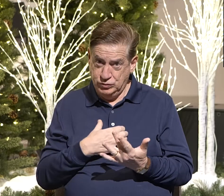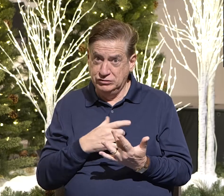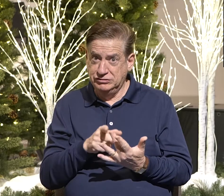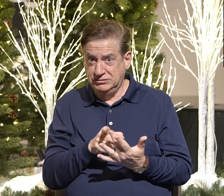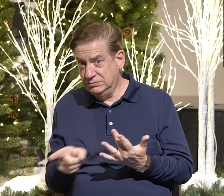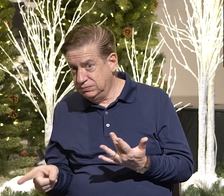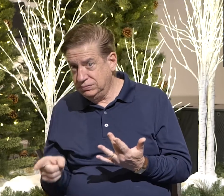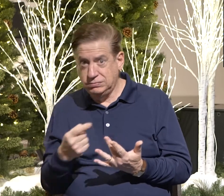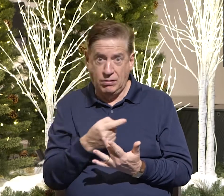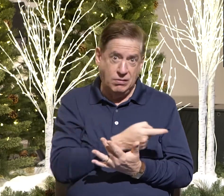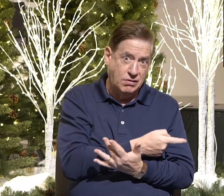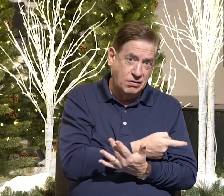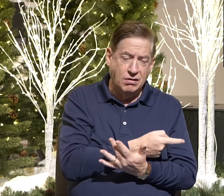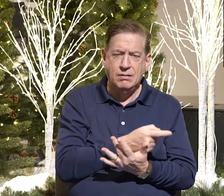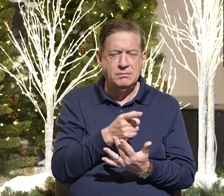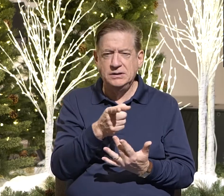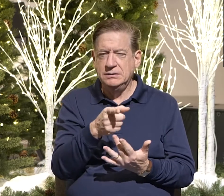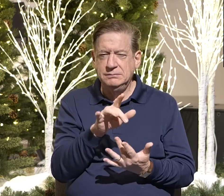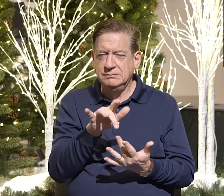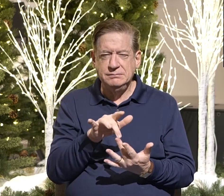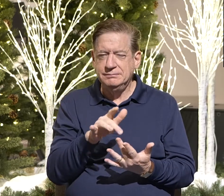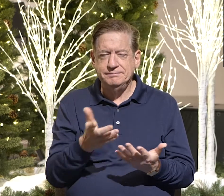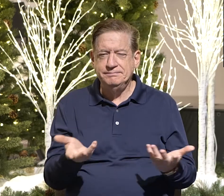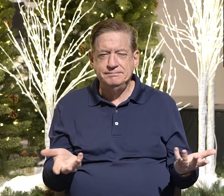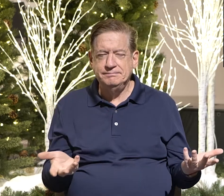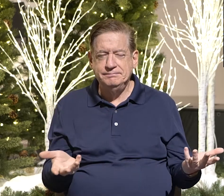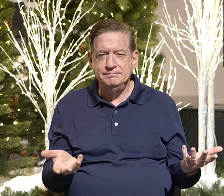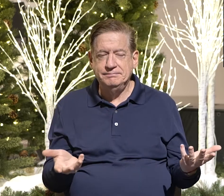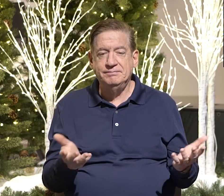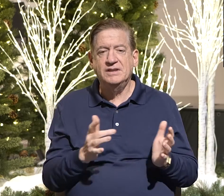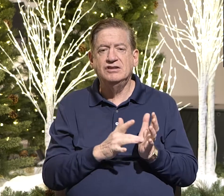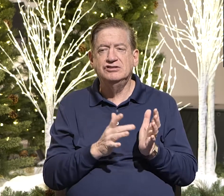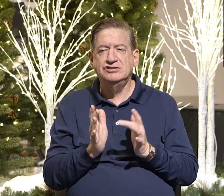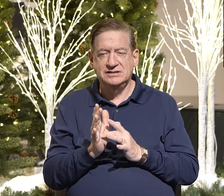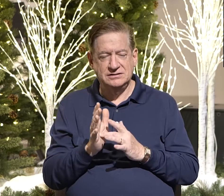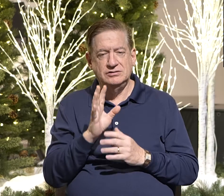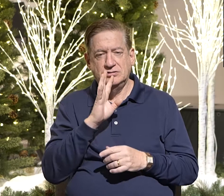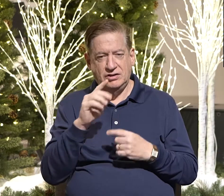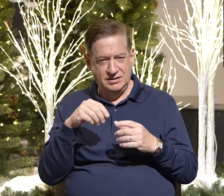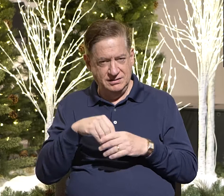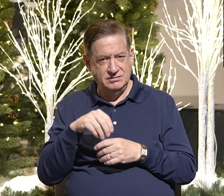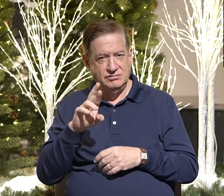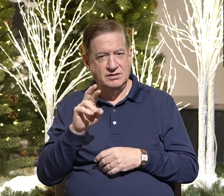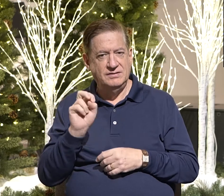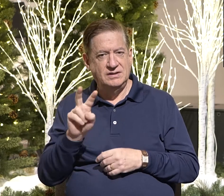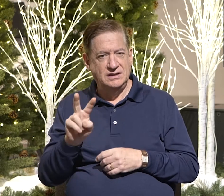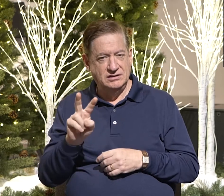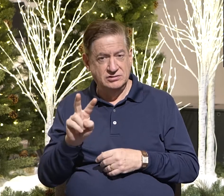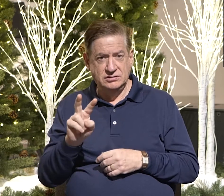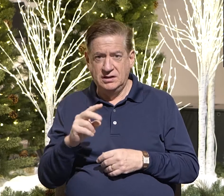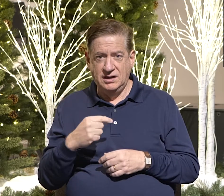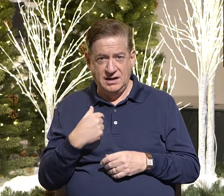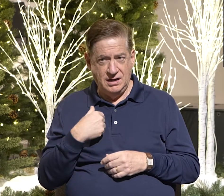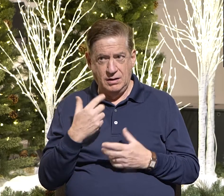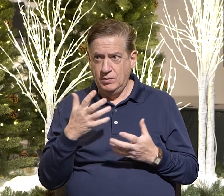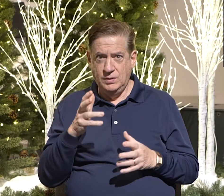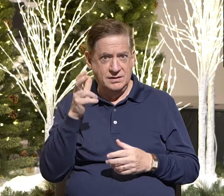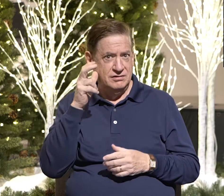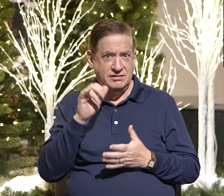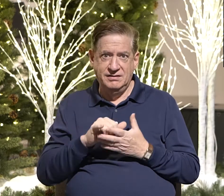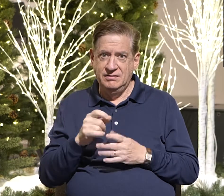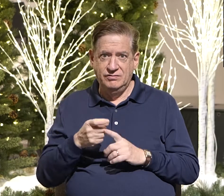or the other. This is Jesus talking to one of the churches in Revelation. Man, I don't want to hear that from him.